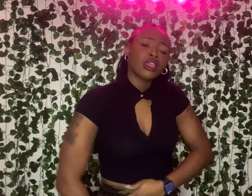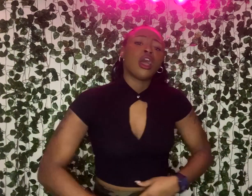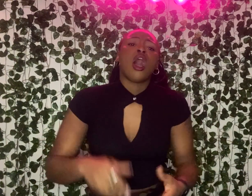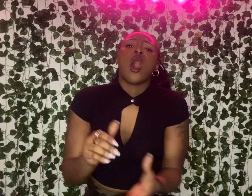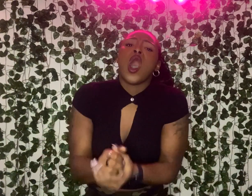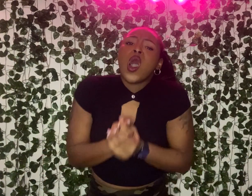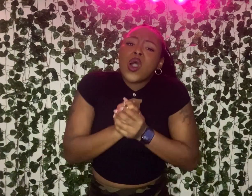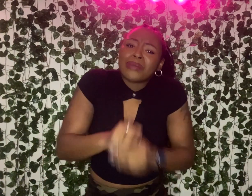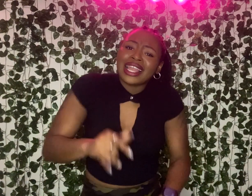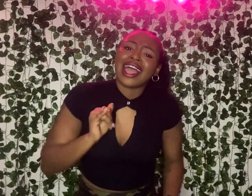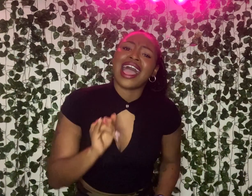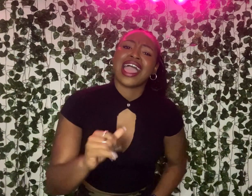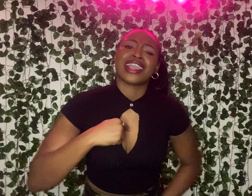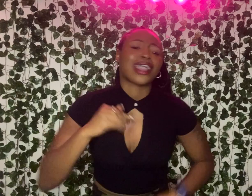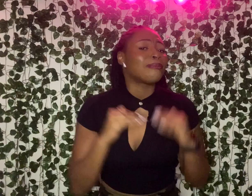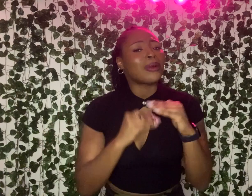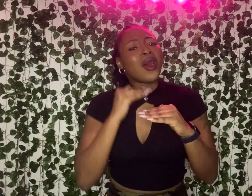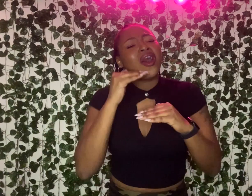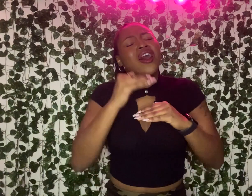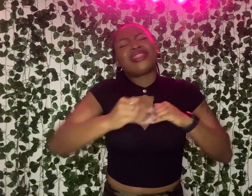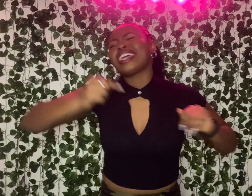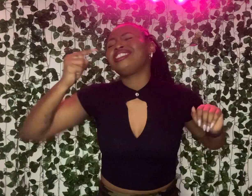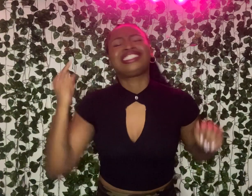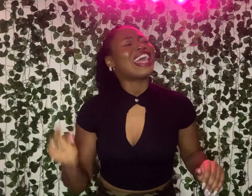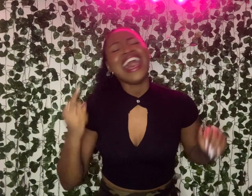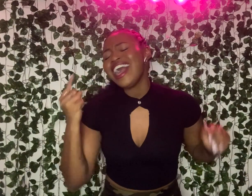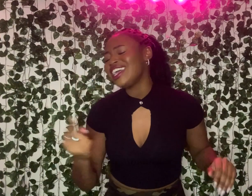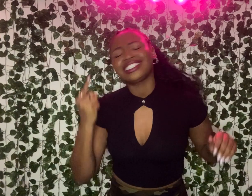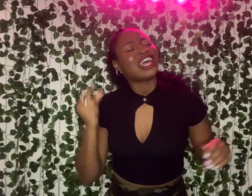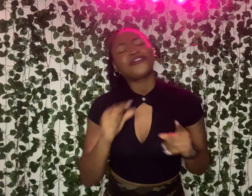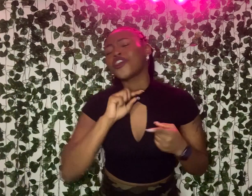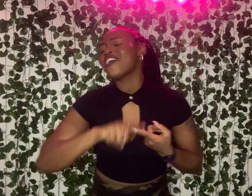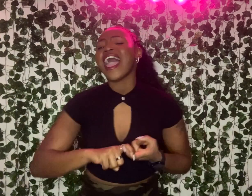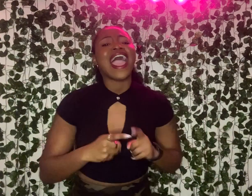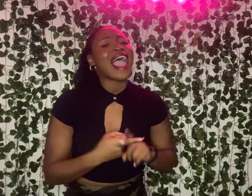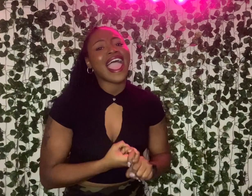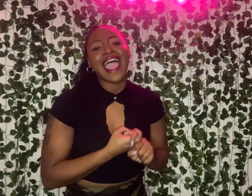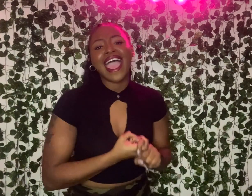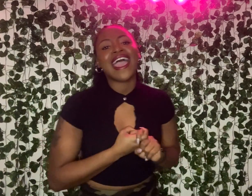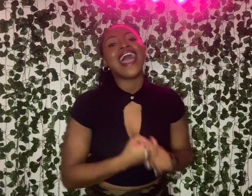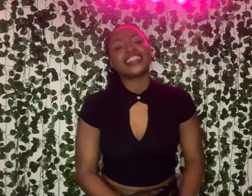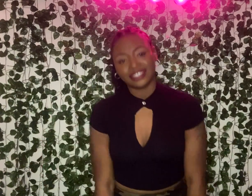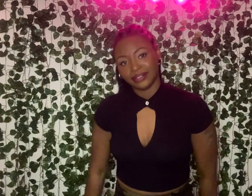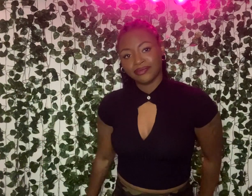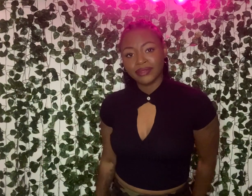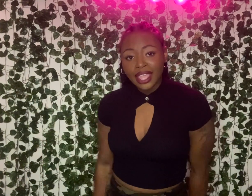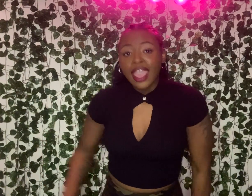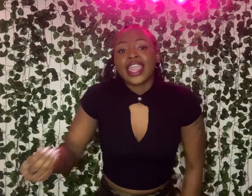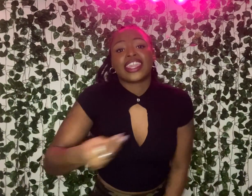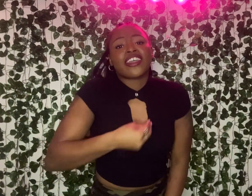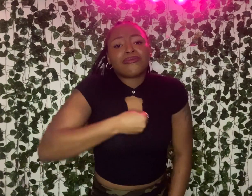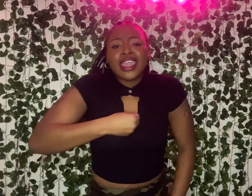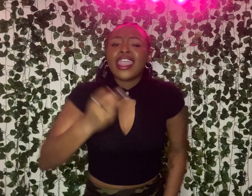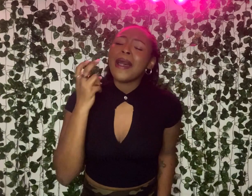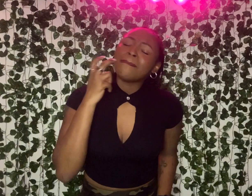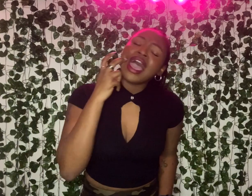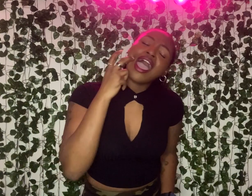Hold me like I'm more than just a friend. Give me a